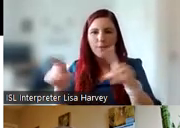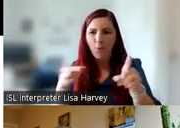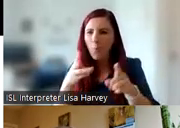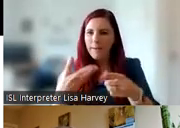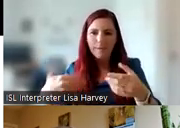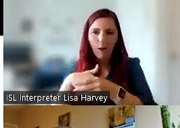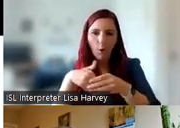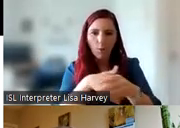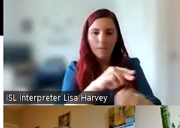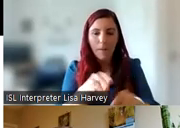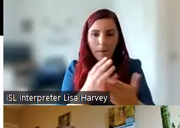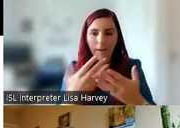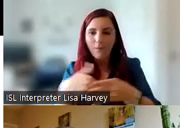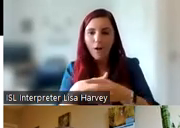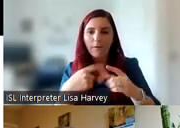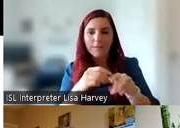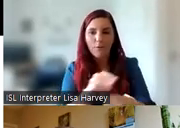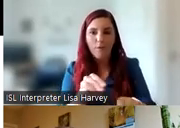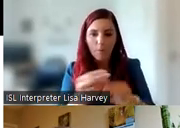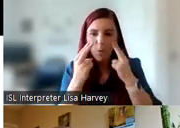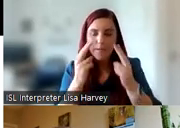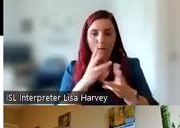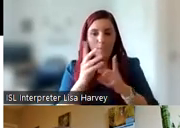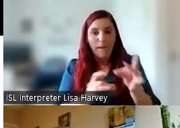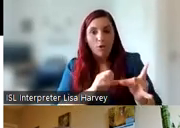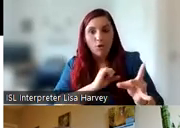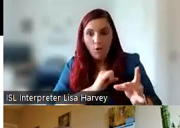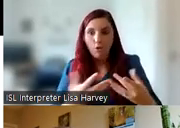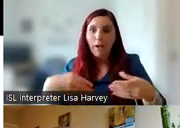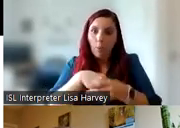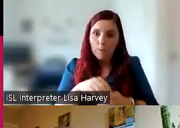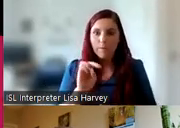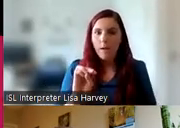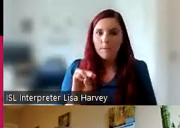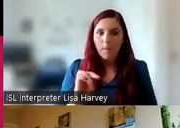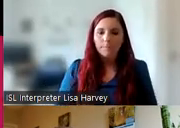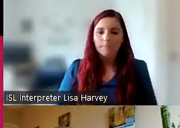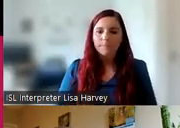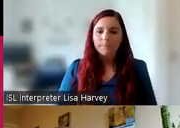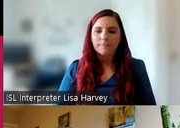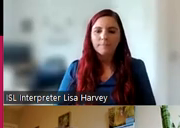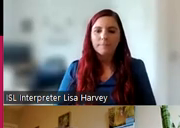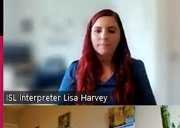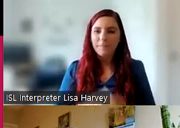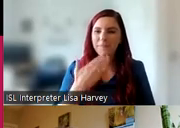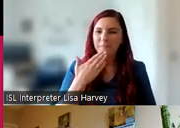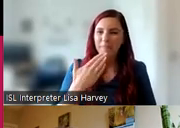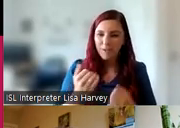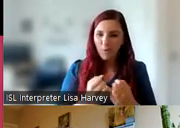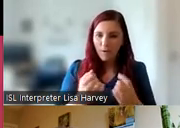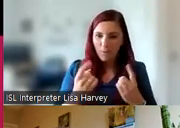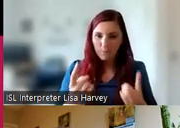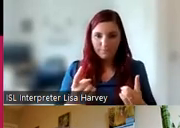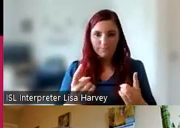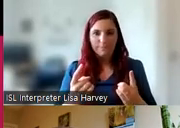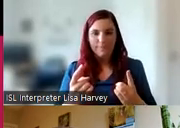involving different people, and we need to always be working to ensure that we're as inclusive as possible. And so thank you everybody for listening, and